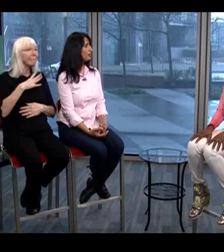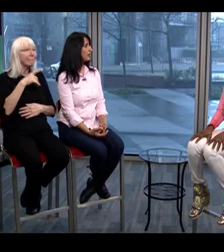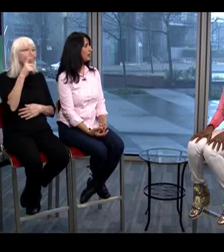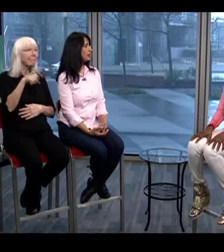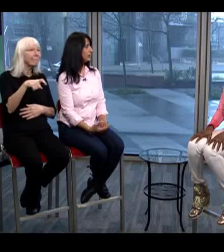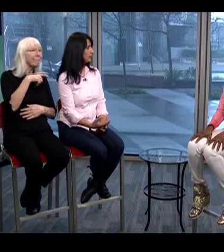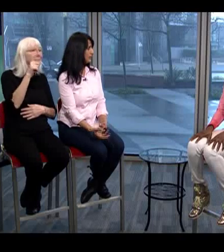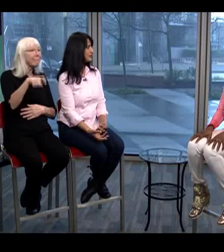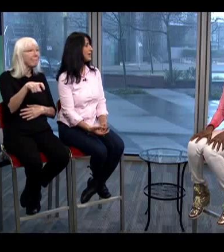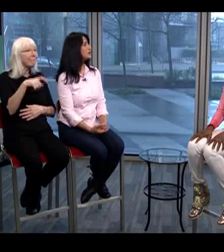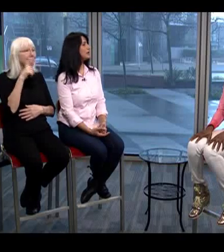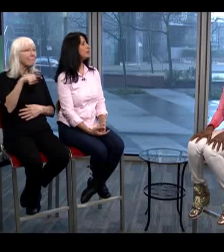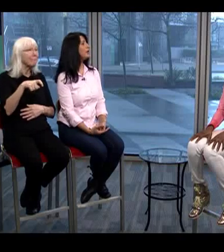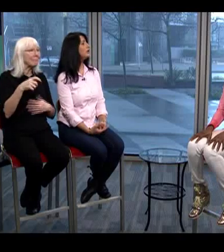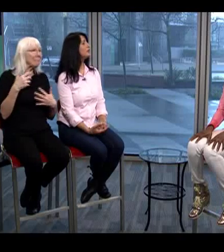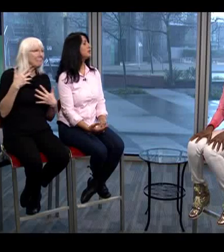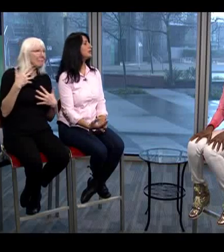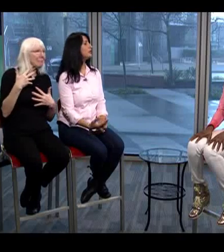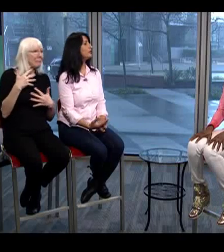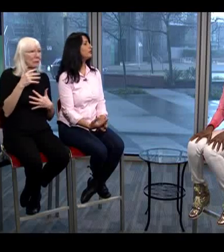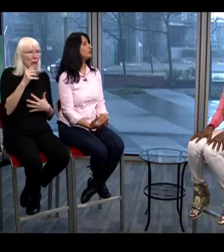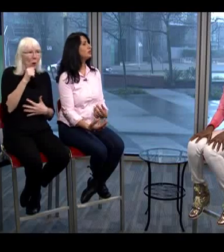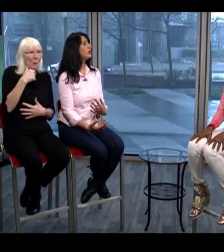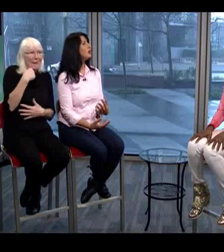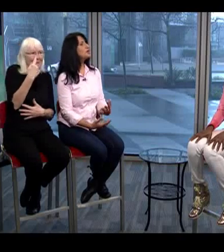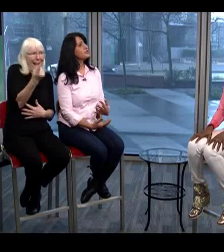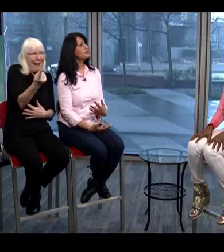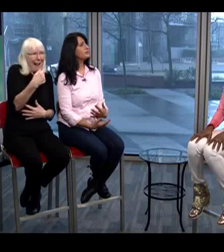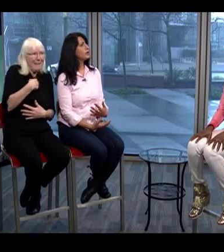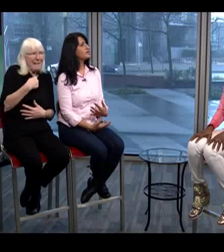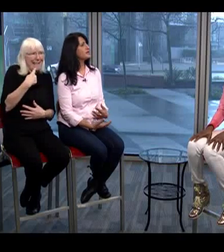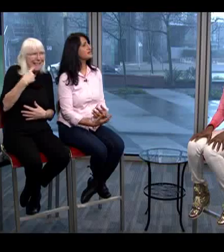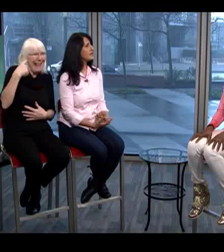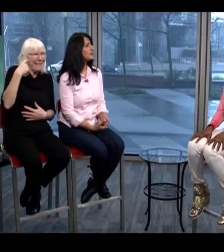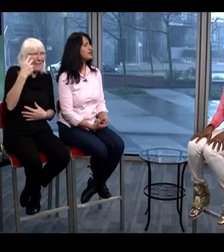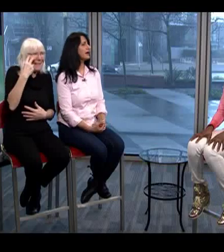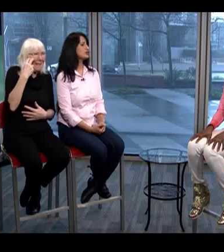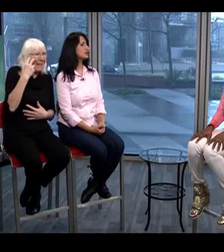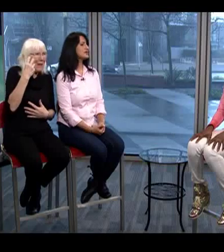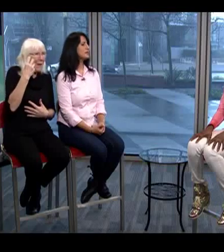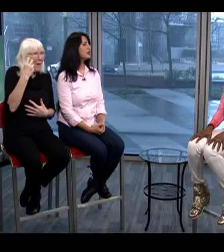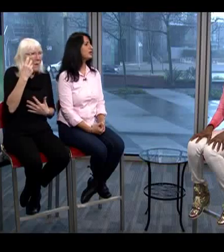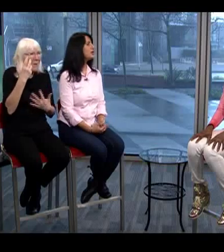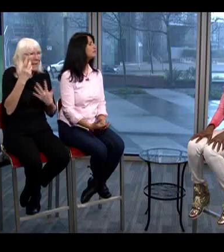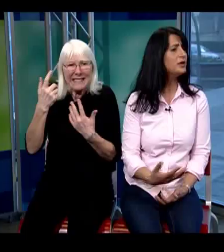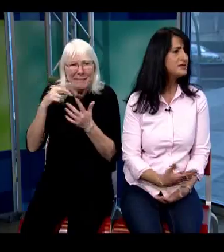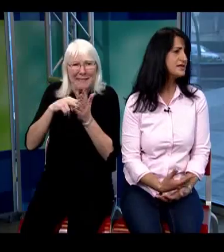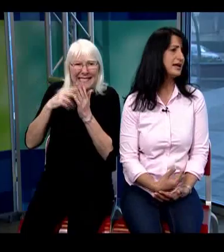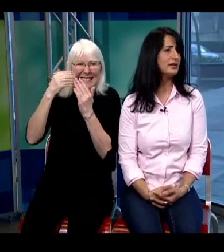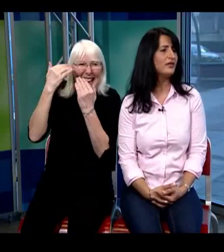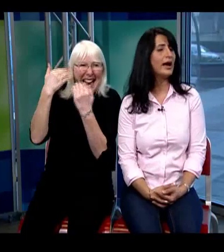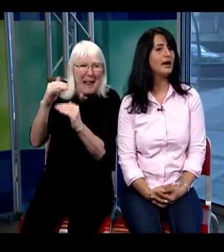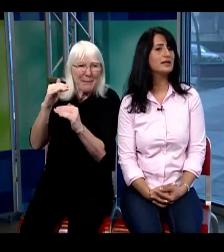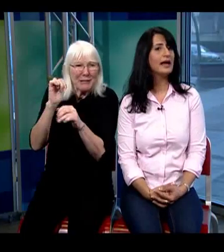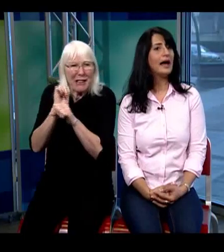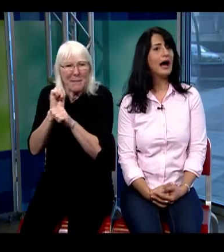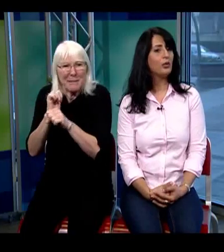you know being attached to the labor market for the for just because there's a stigma attached or there's some other experiences that they've had however